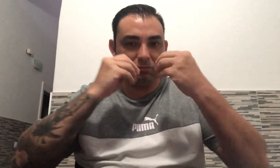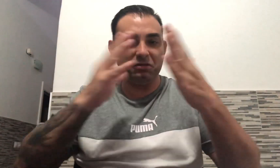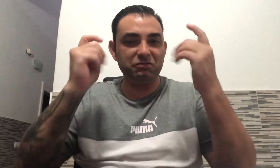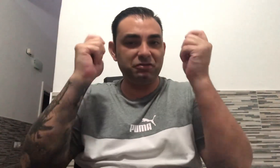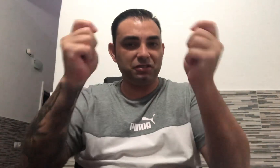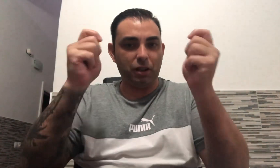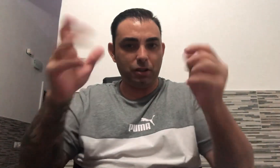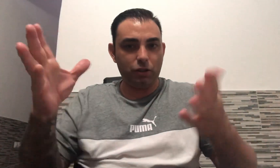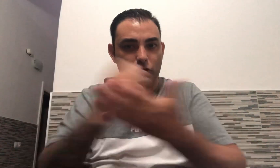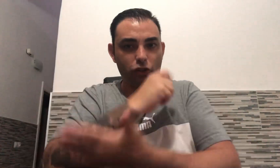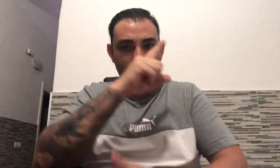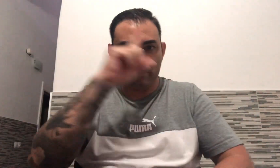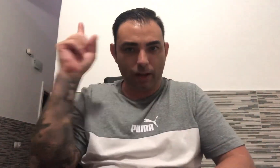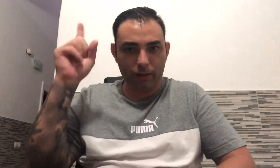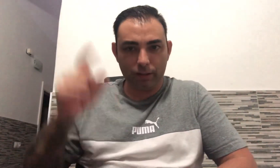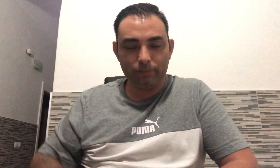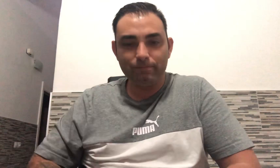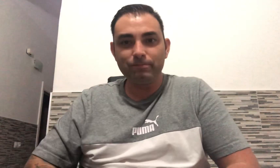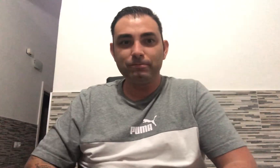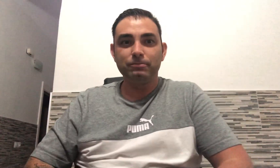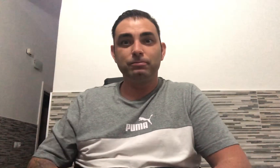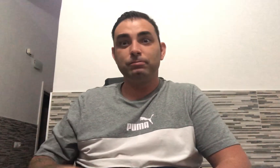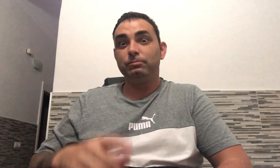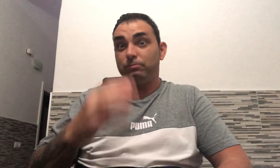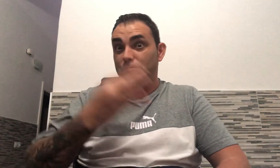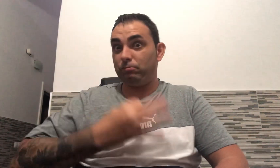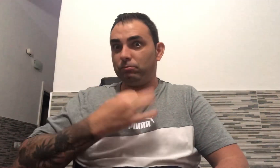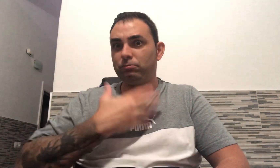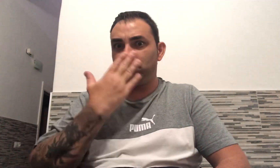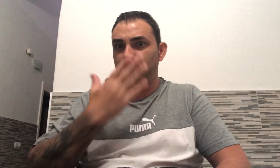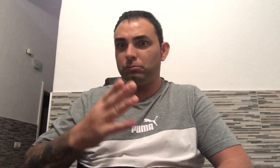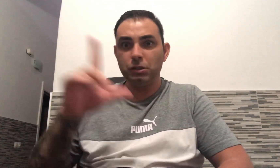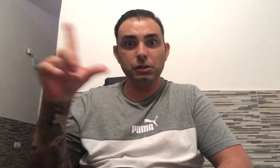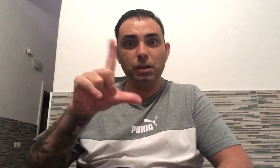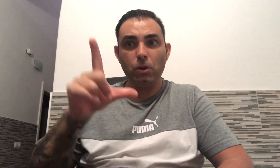I love that better. Mm-hmm, Rippo.